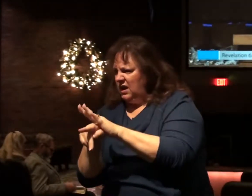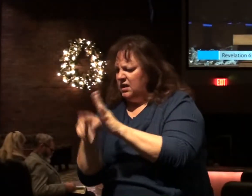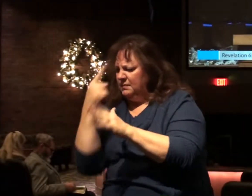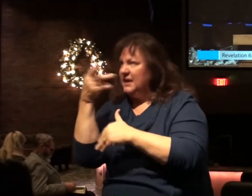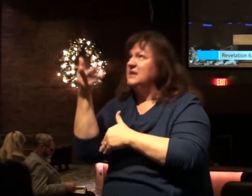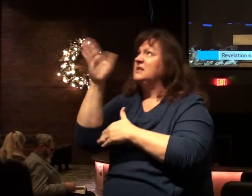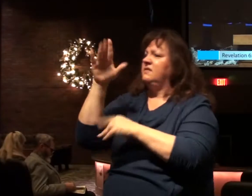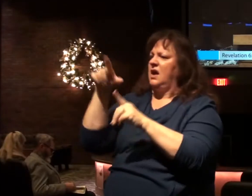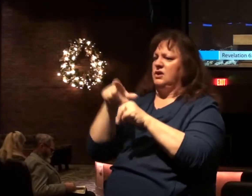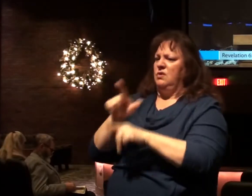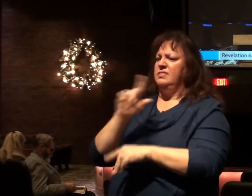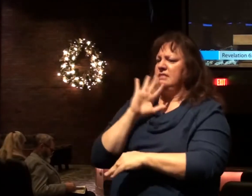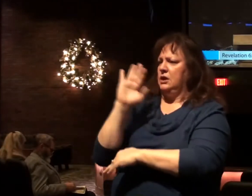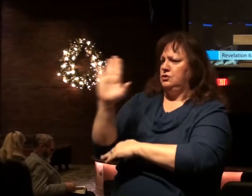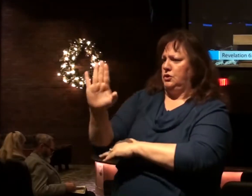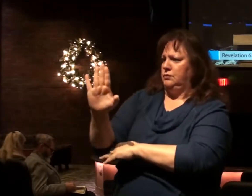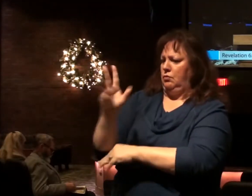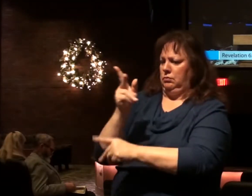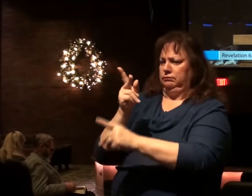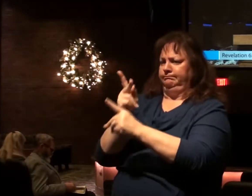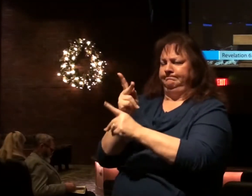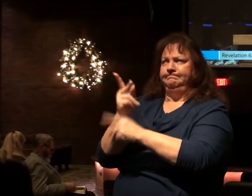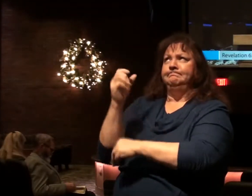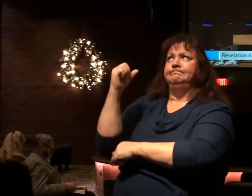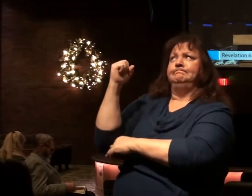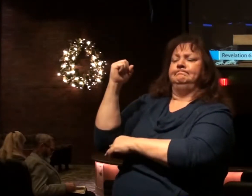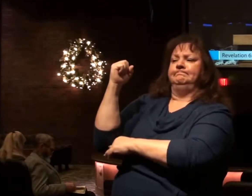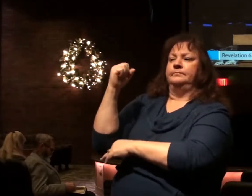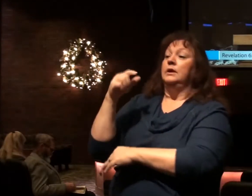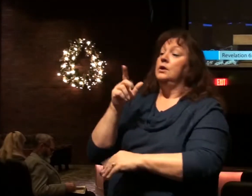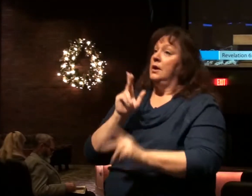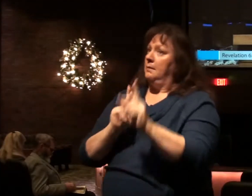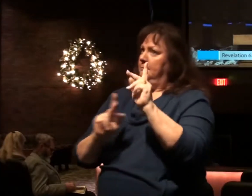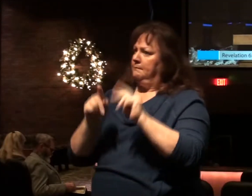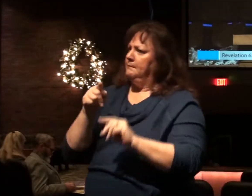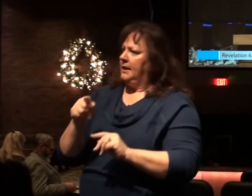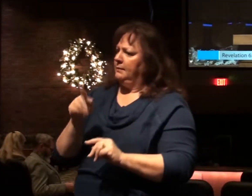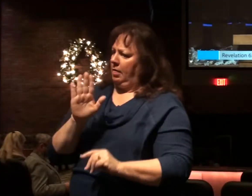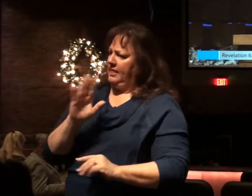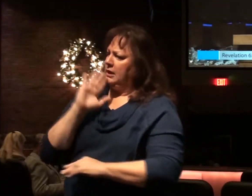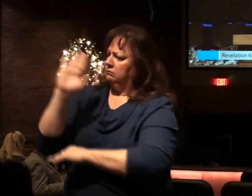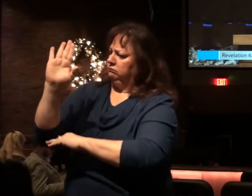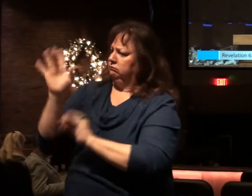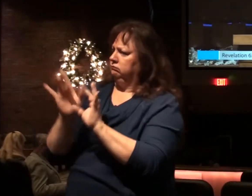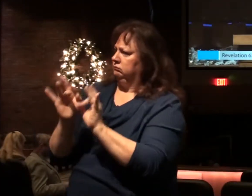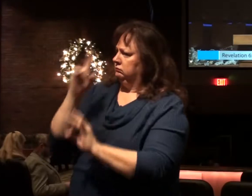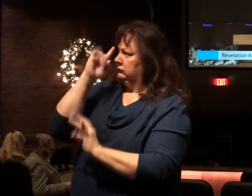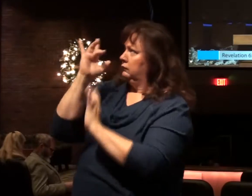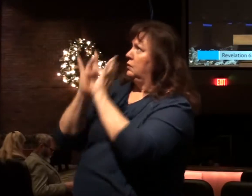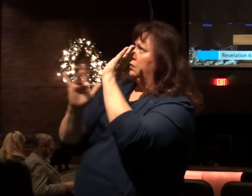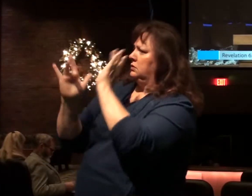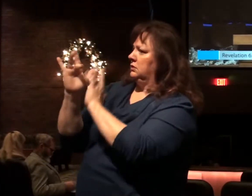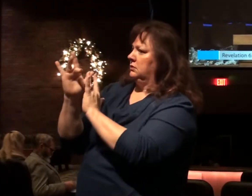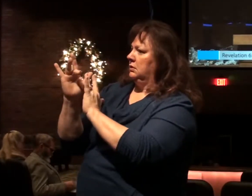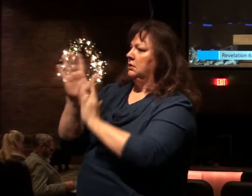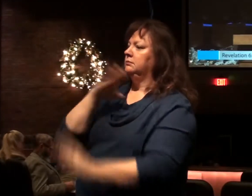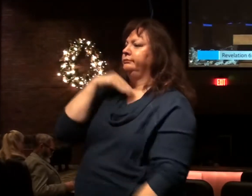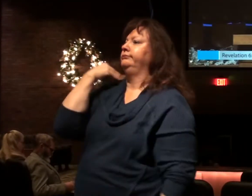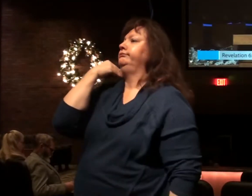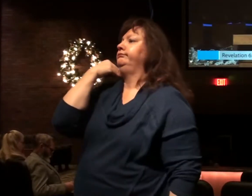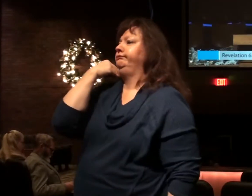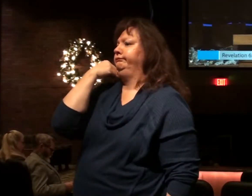because of the testimony which they maintained. These are individuals who because of their testimony for Christ were executed.